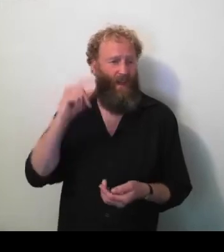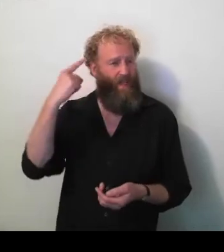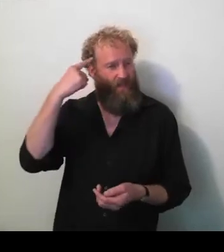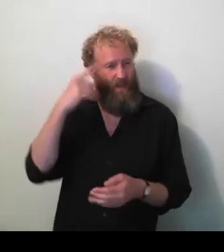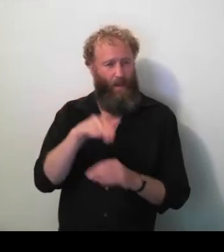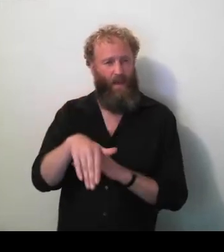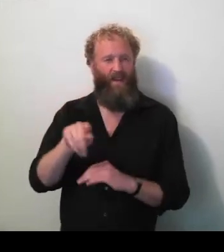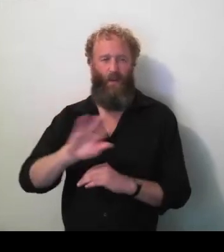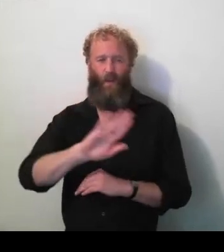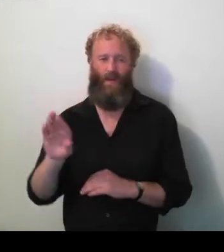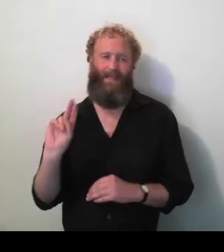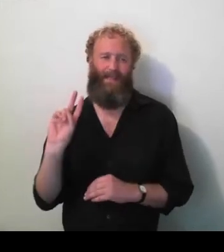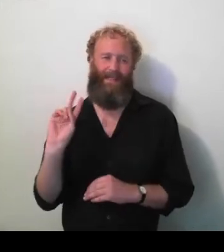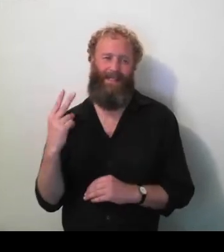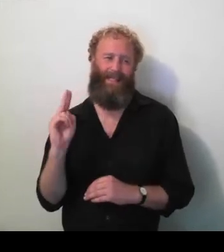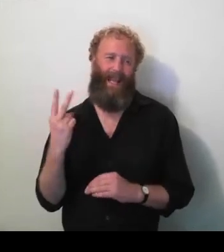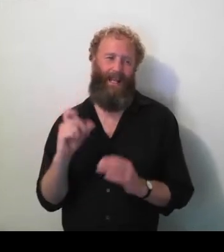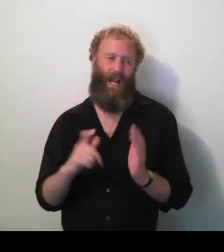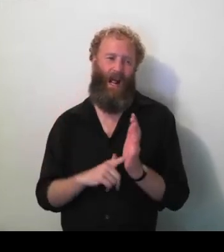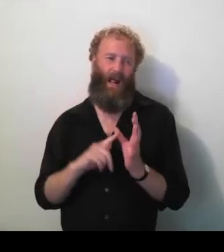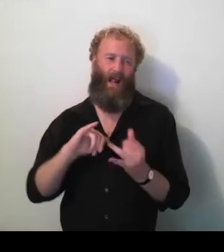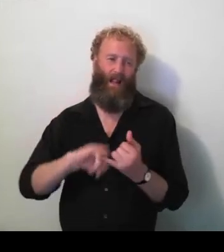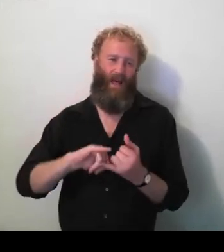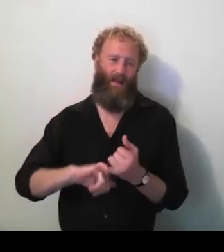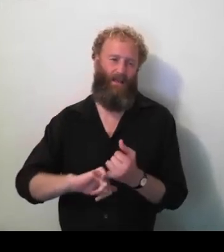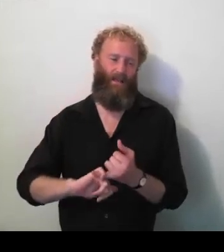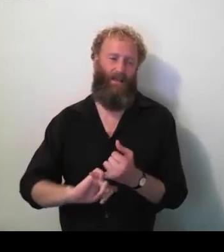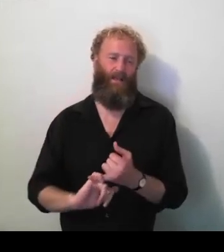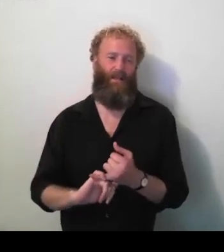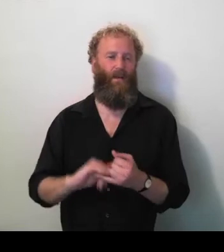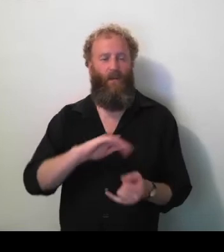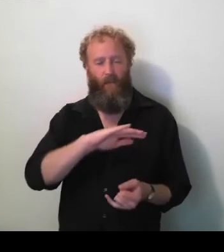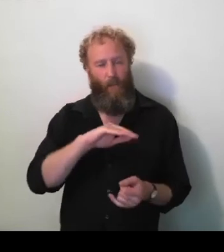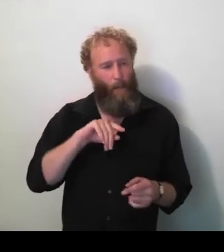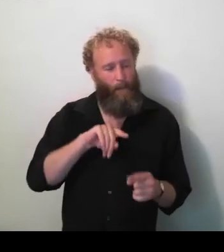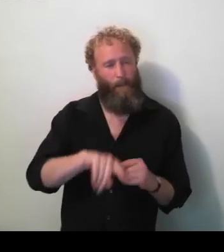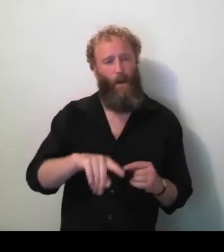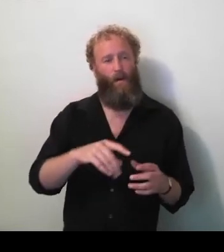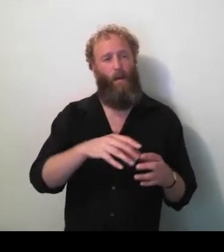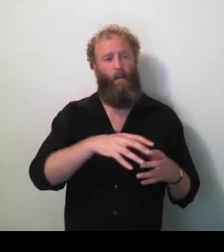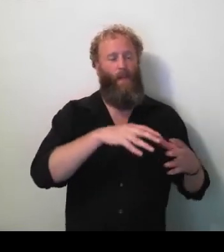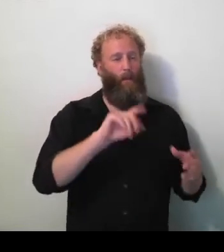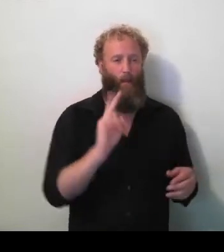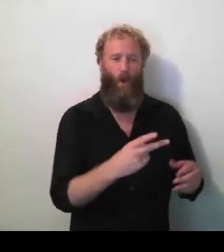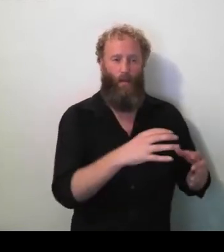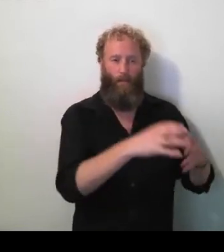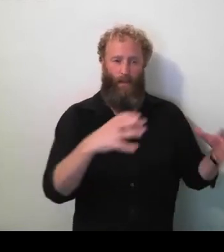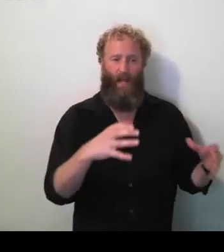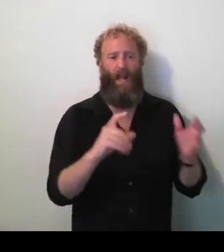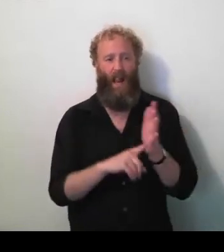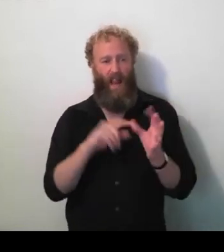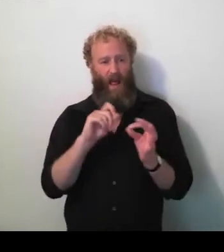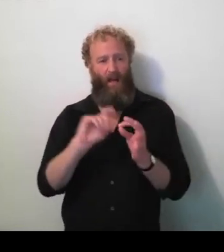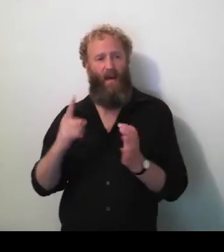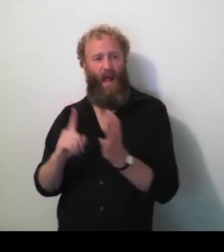class. So completely forgotten by the large parties, both Liberal and Labor. So that's